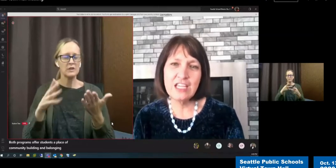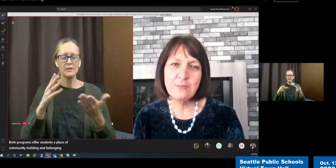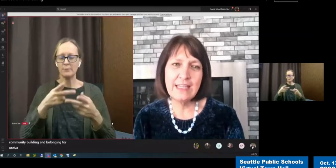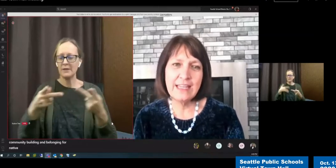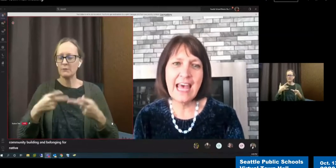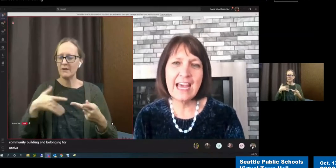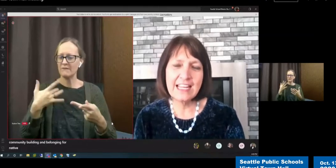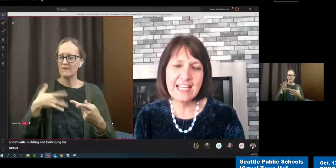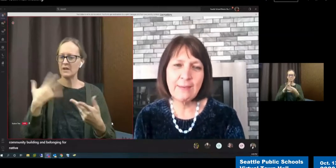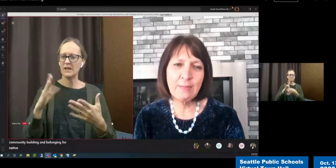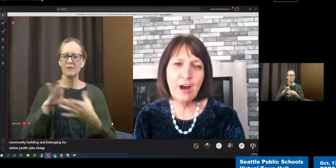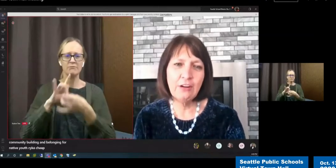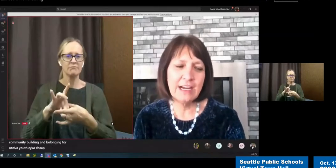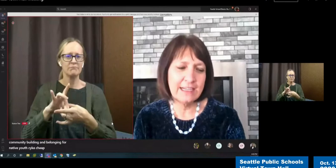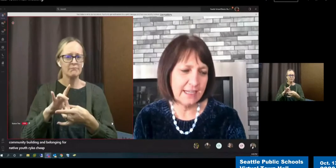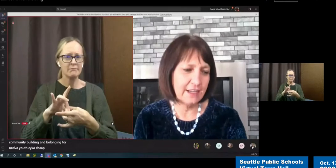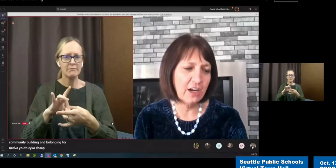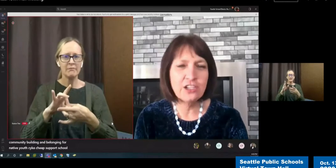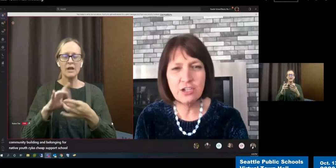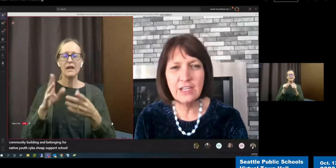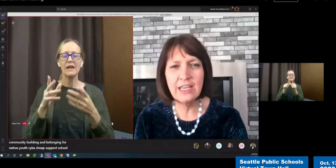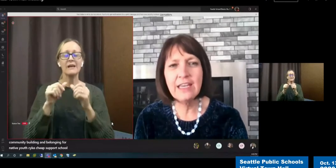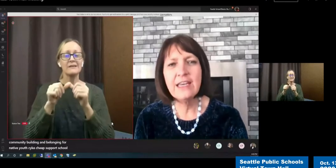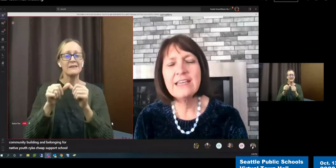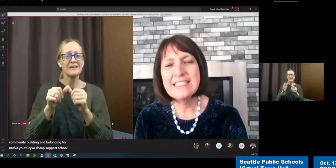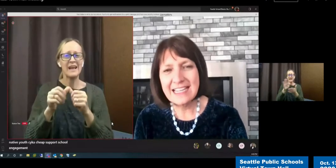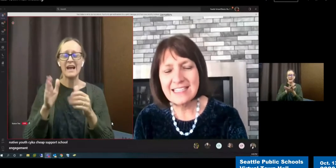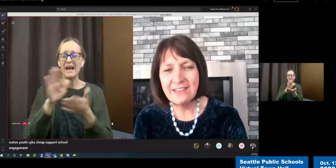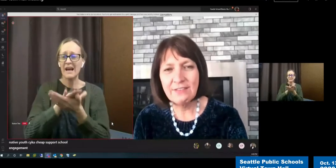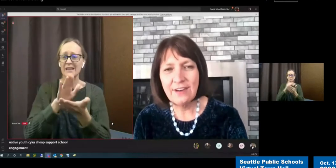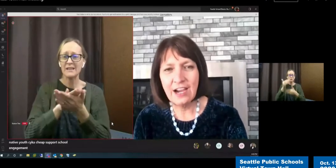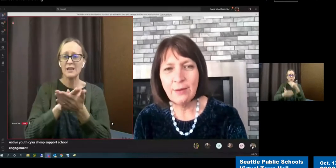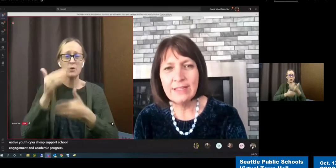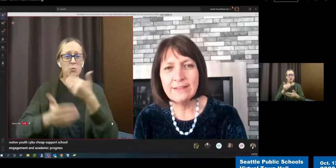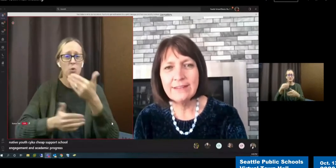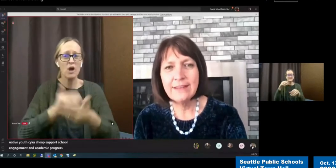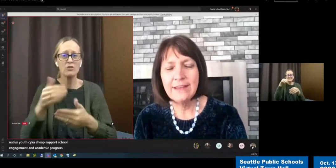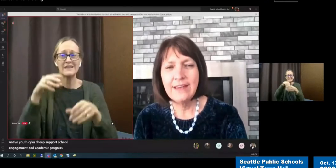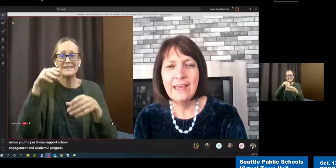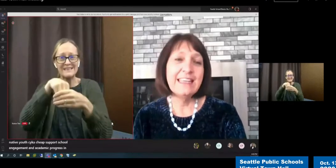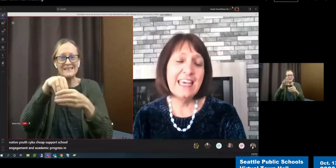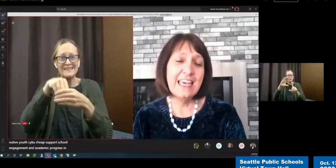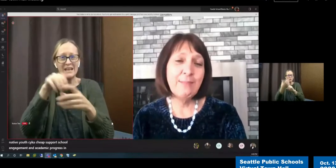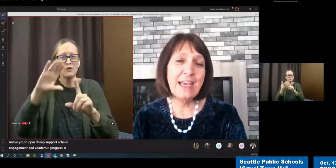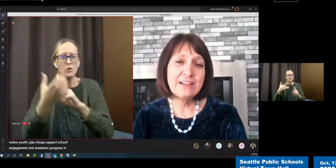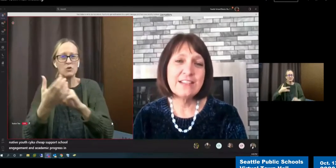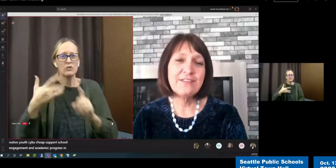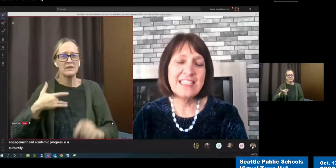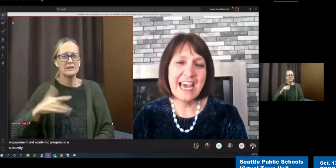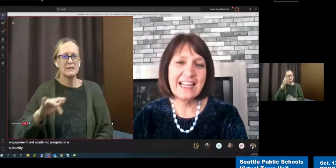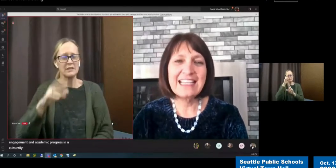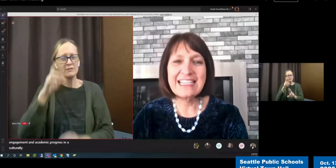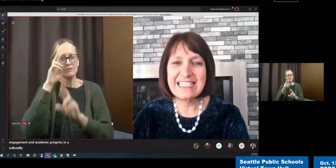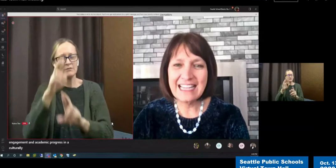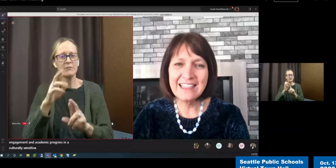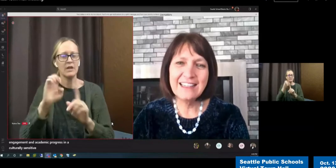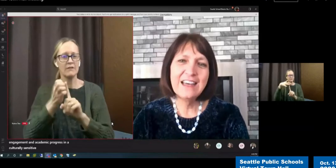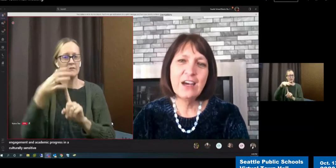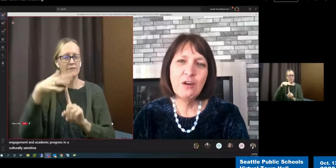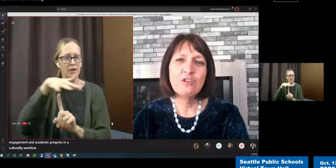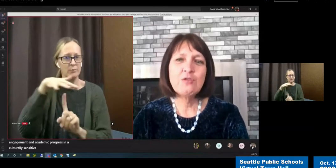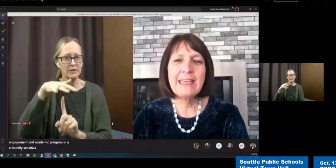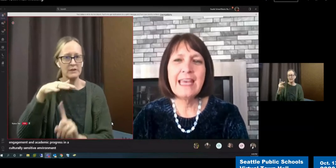engagement and academic progress in a culturally sensitive environment. And Kingmakers of Seattle extended,